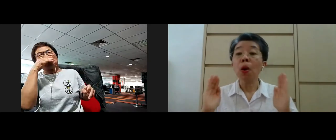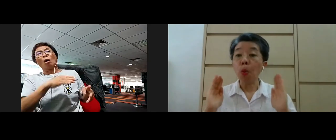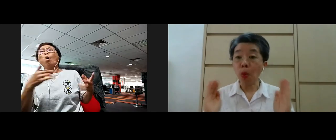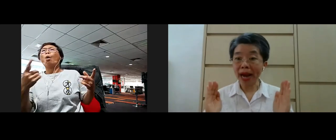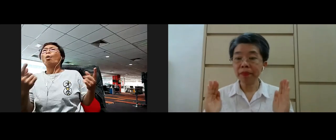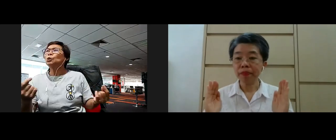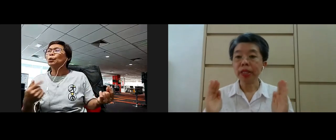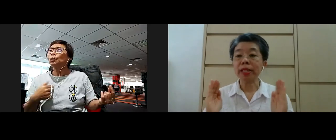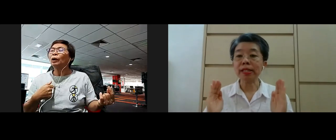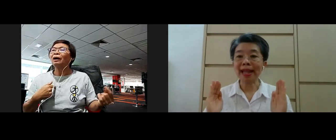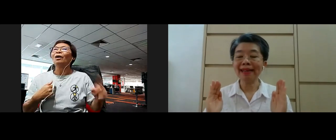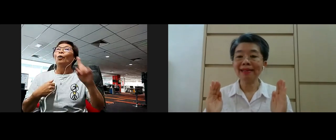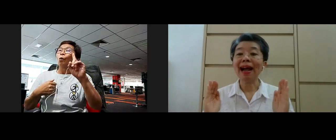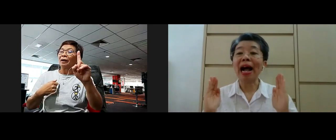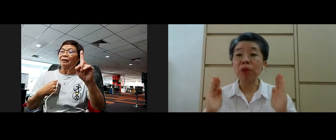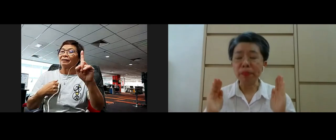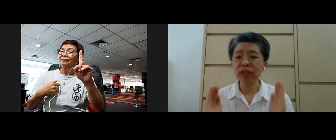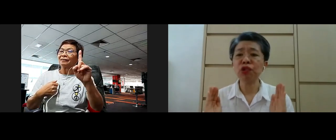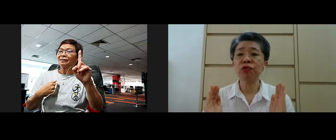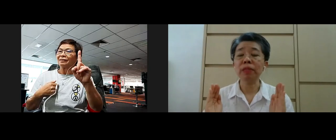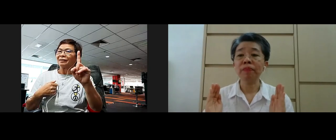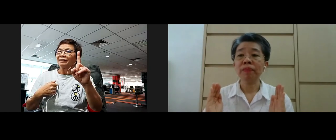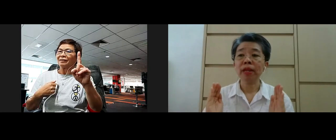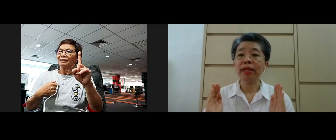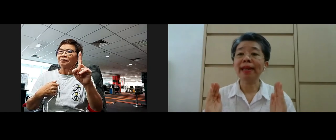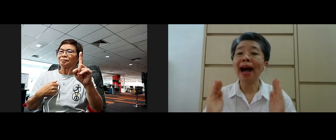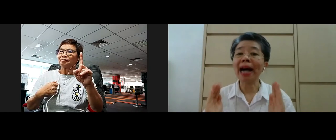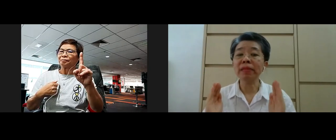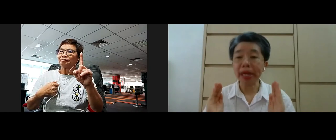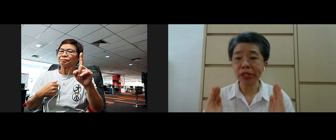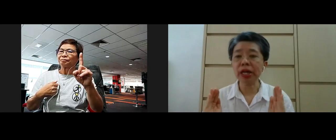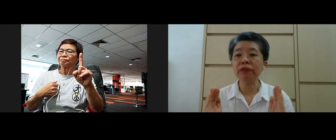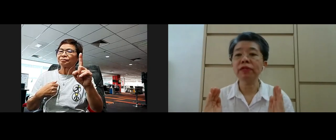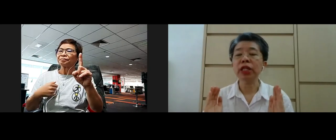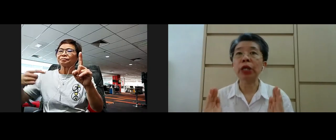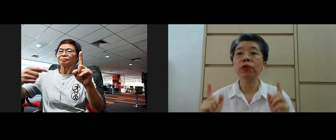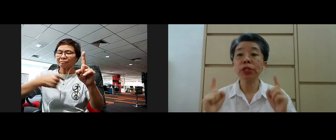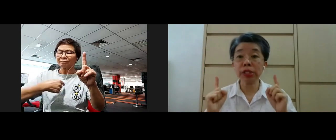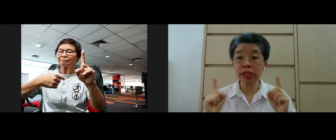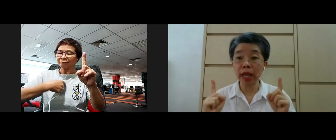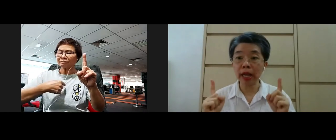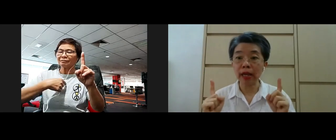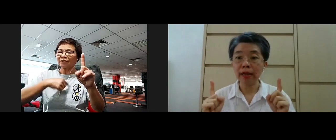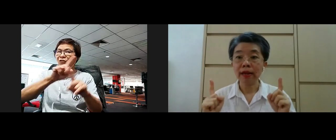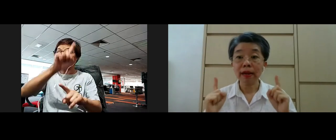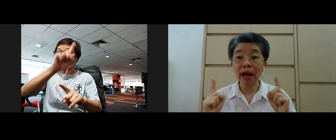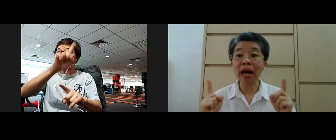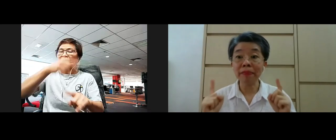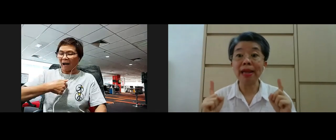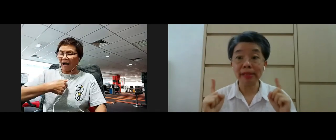do one is that I will make sure that I myself you know stay